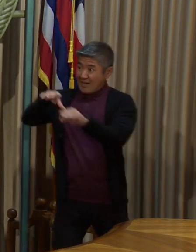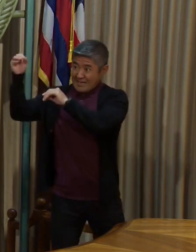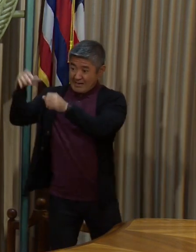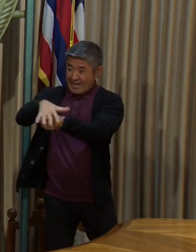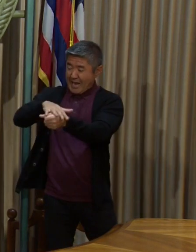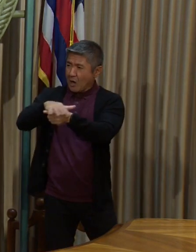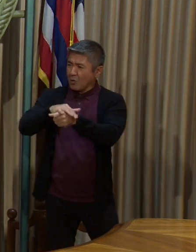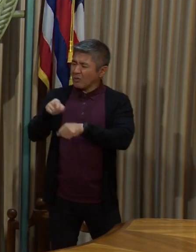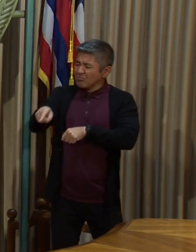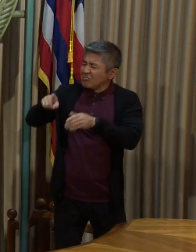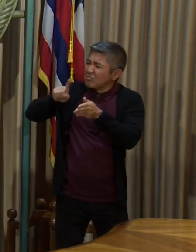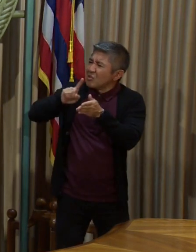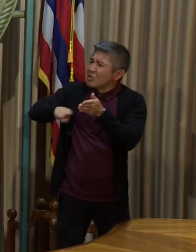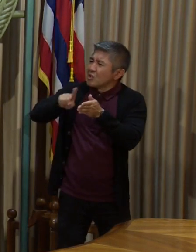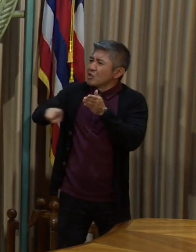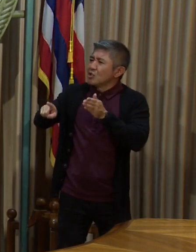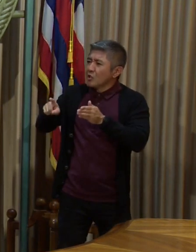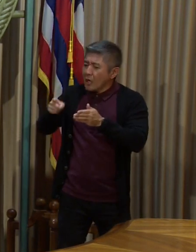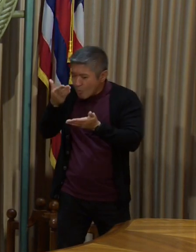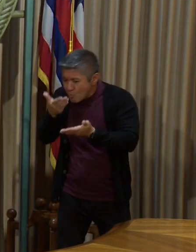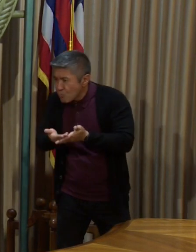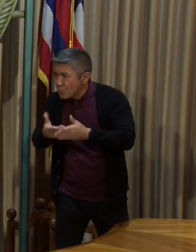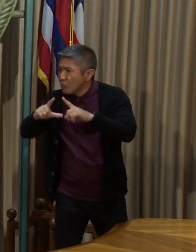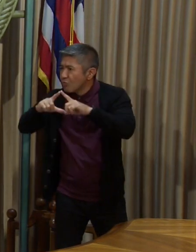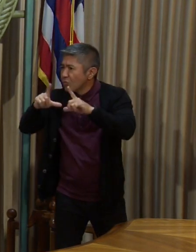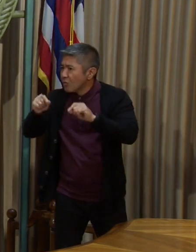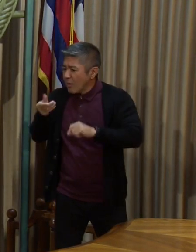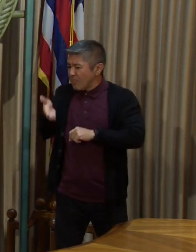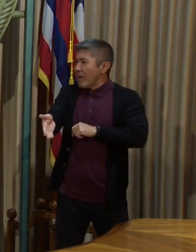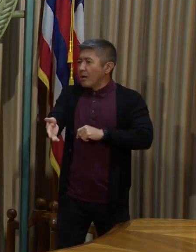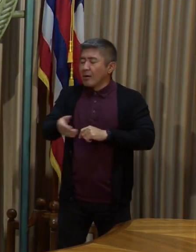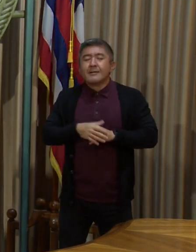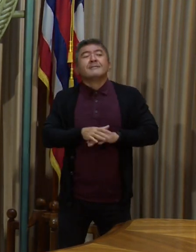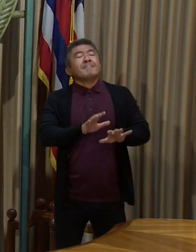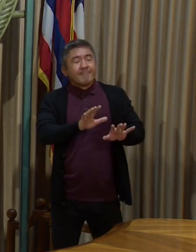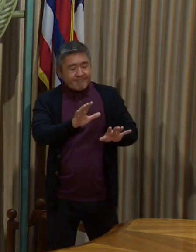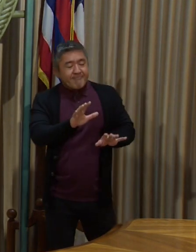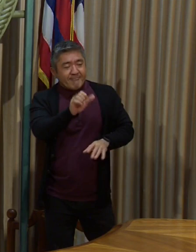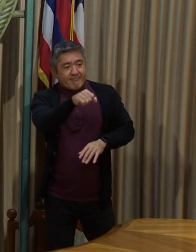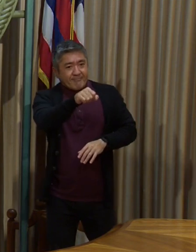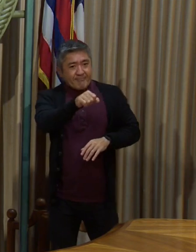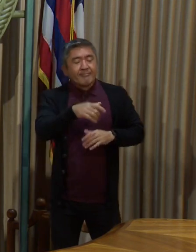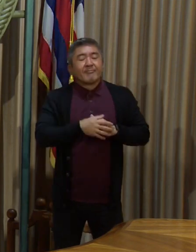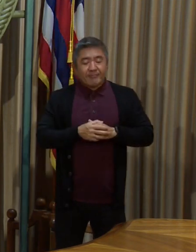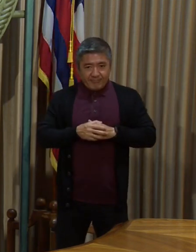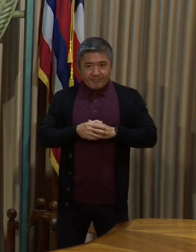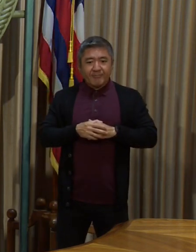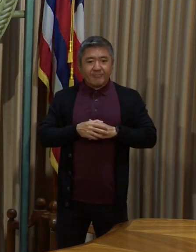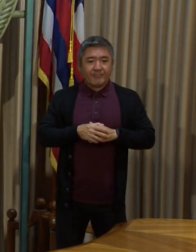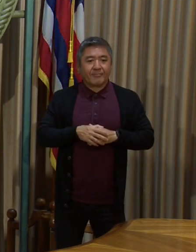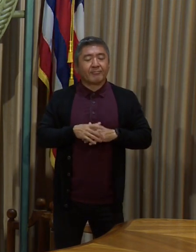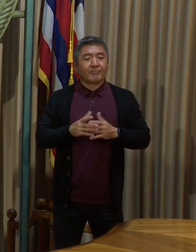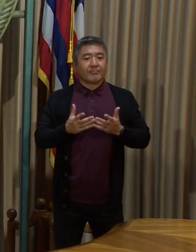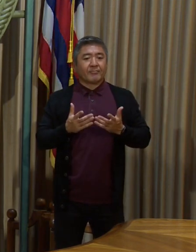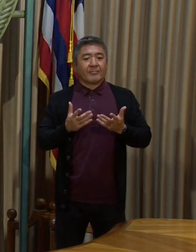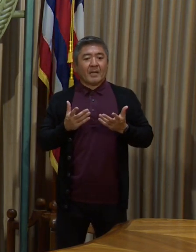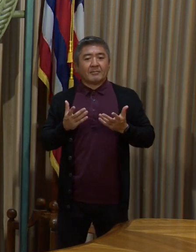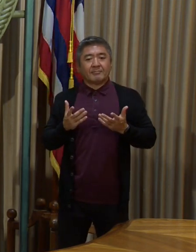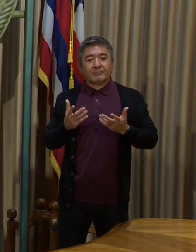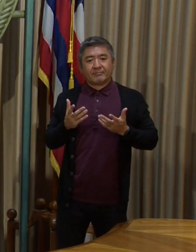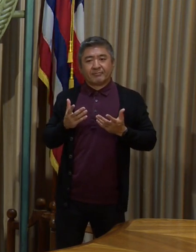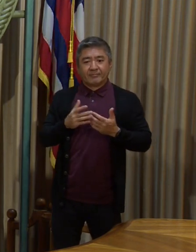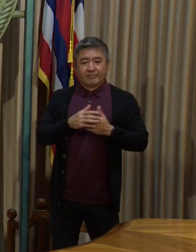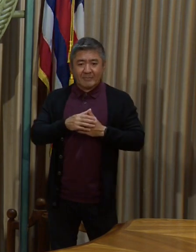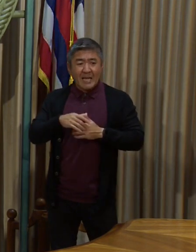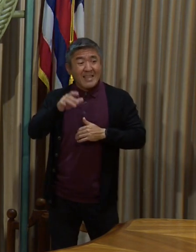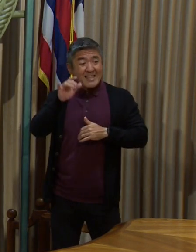certainly Manolo. And you may have noticed that there's been just a tremendous reduction in queuing